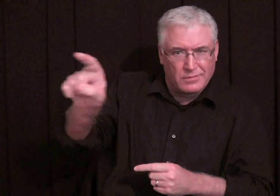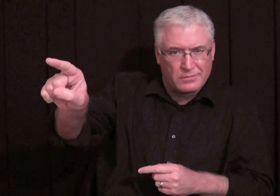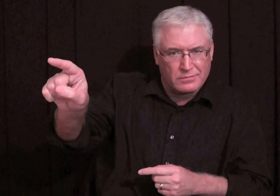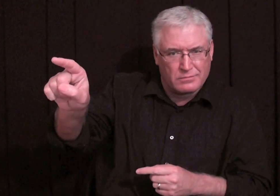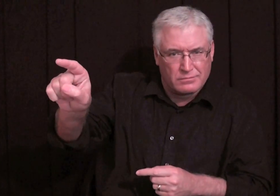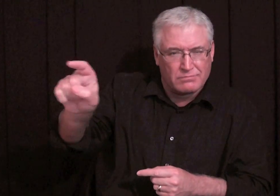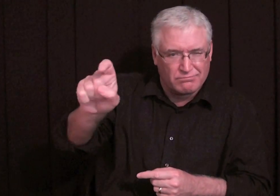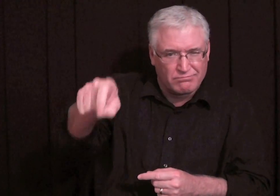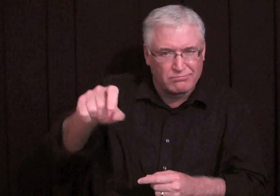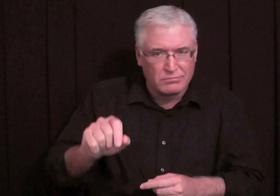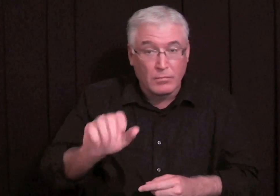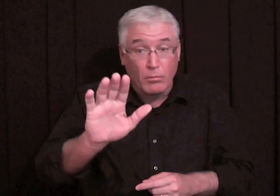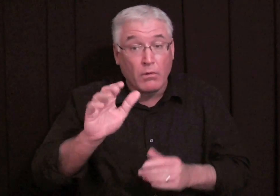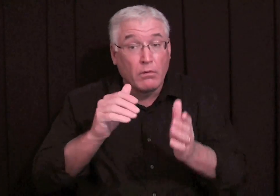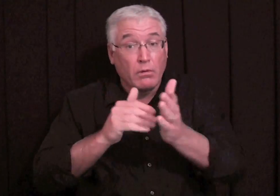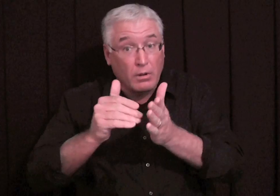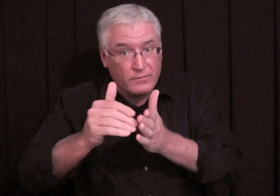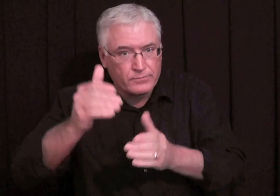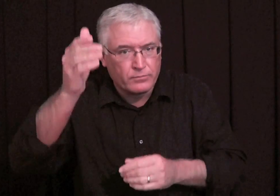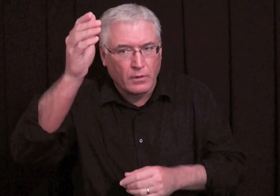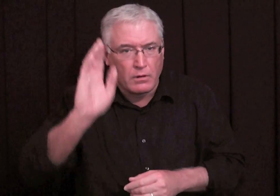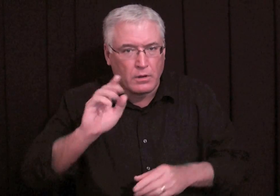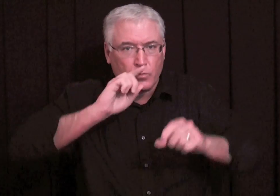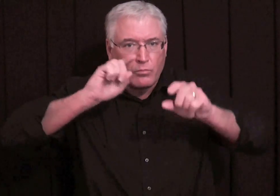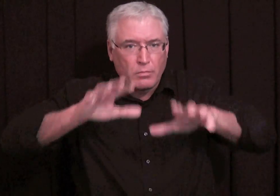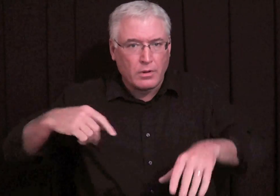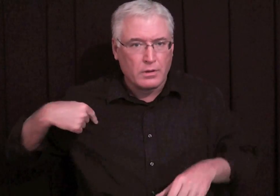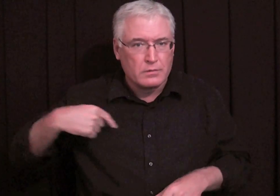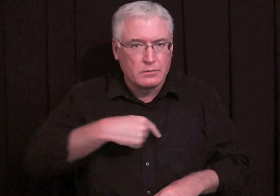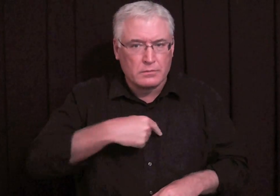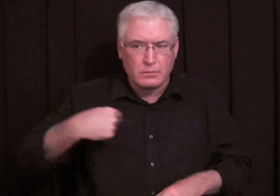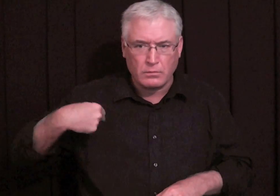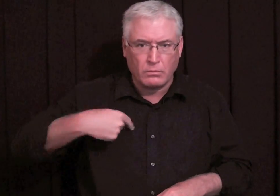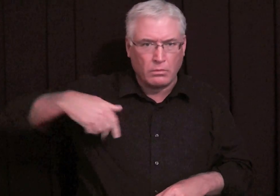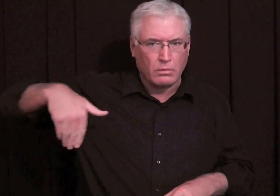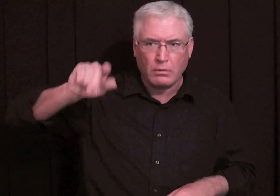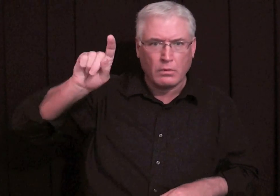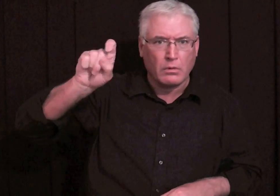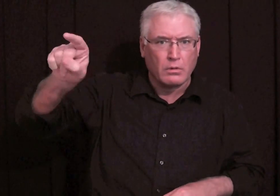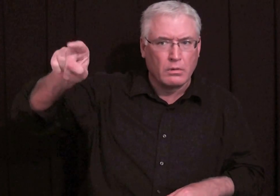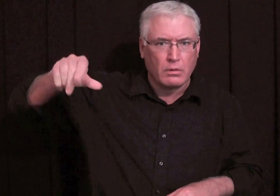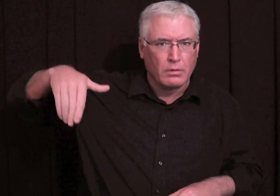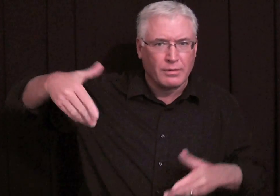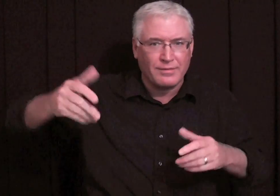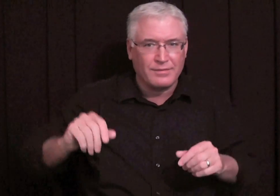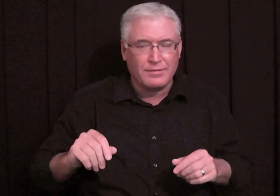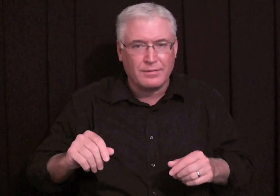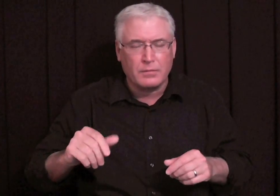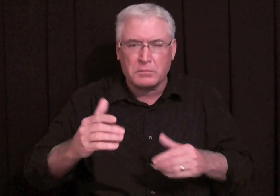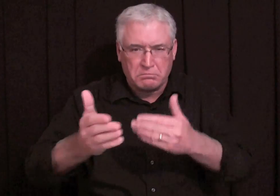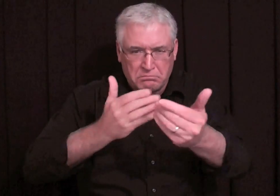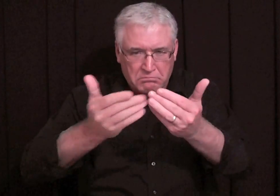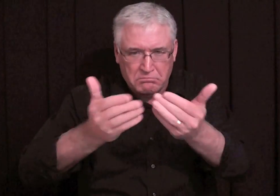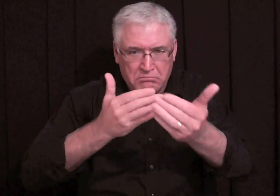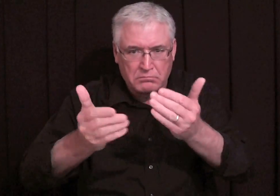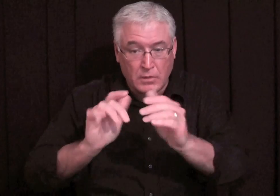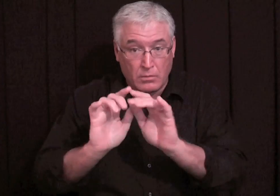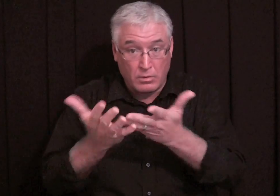him, then you must ask. You know, often God has blessings for us that we don't receive because we